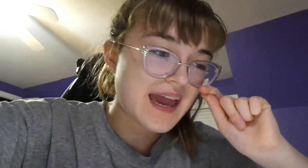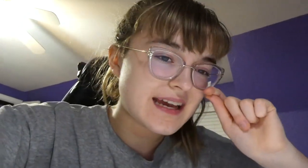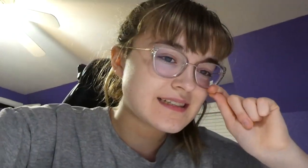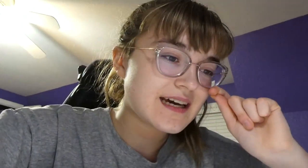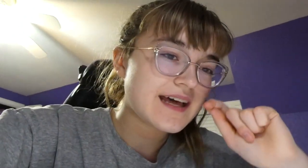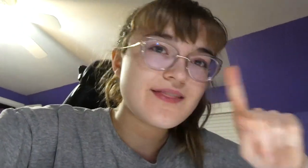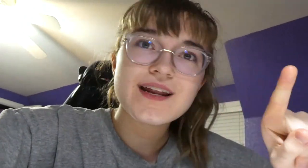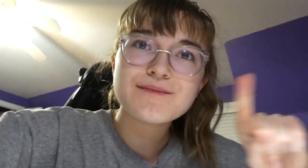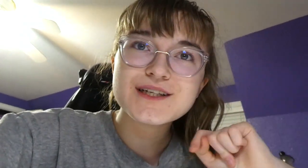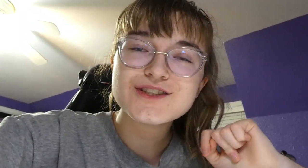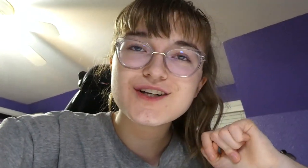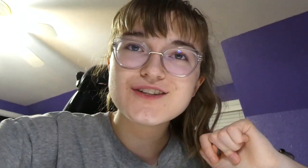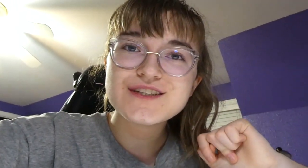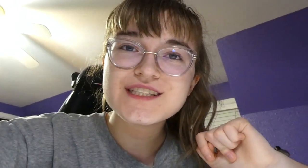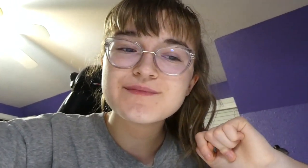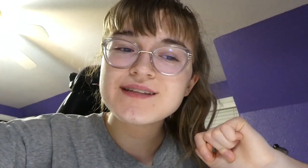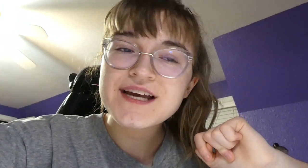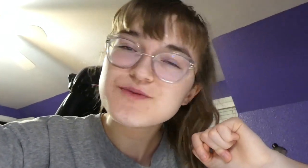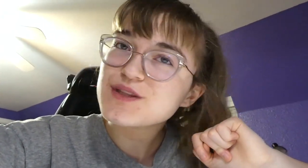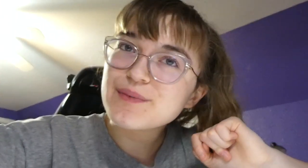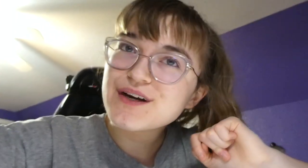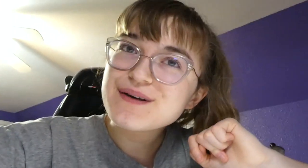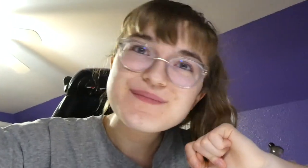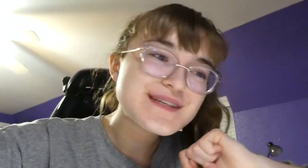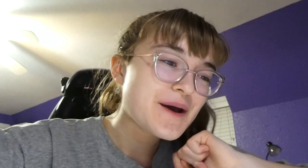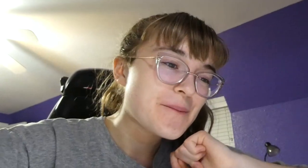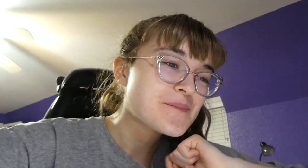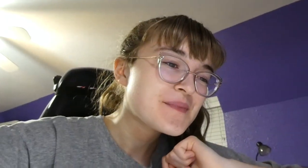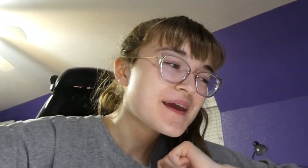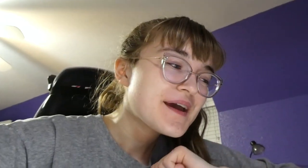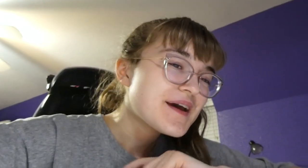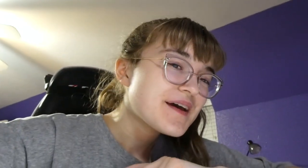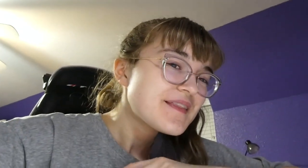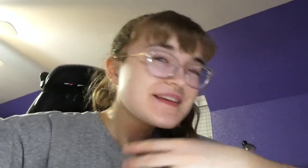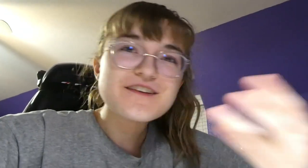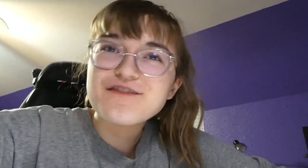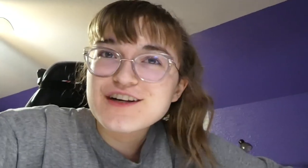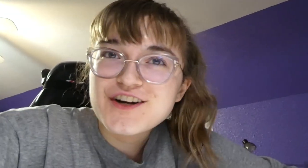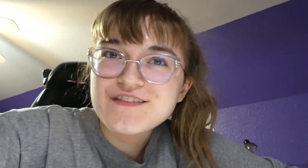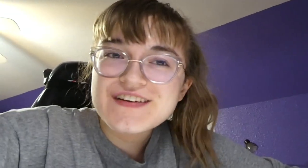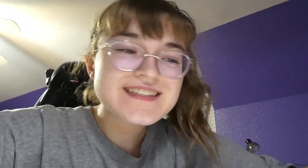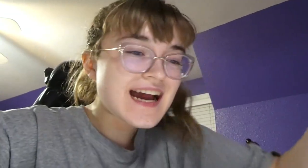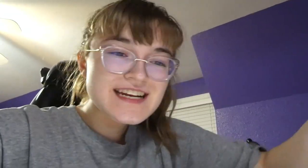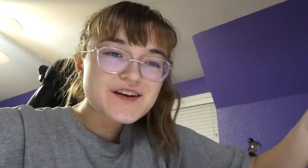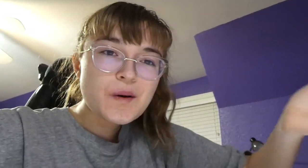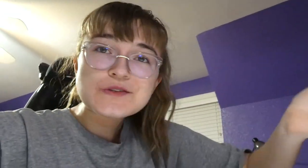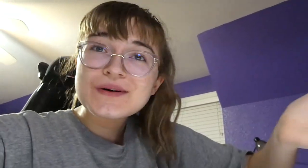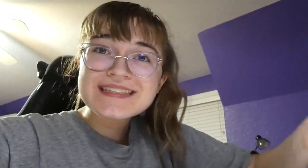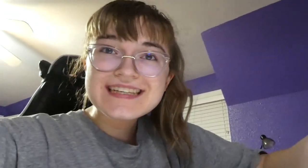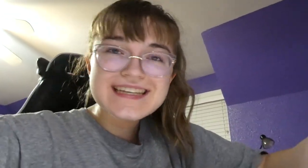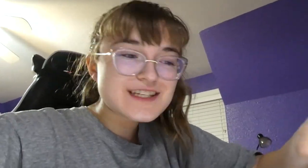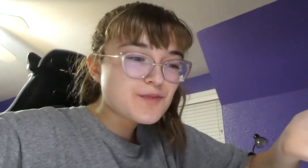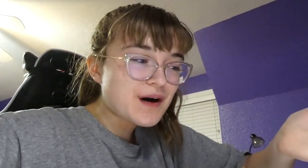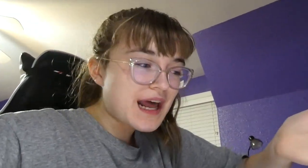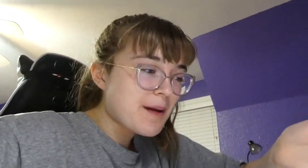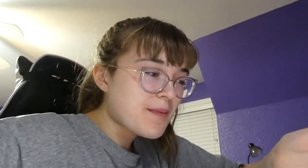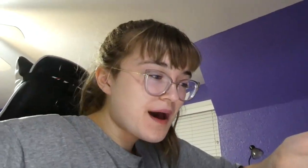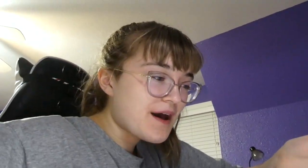And, uh, then I'm going to start learning some signs with the book. So, this is a fun turn of events. I did not know I was going to get this, but I'm, uh,